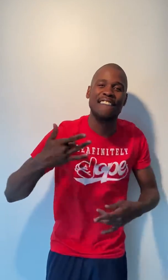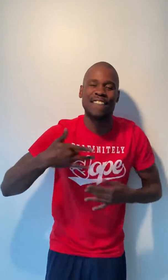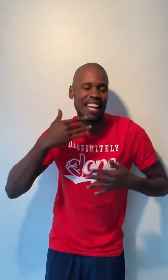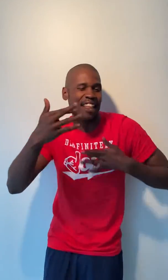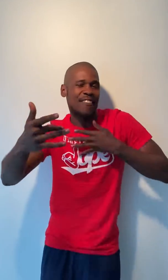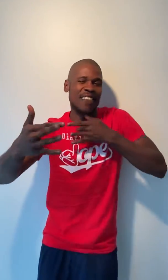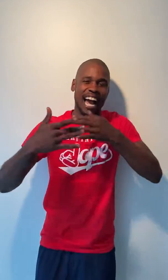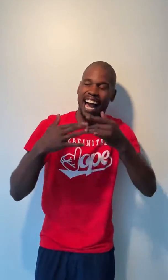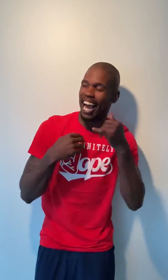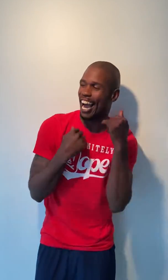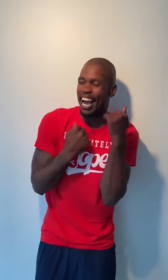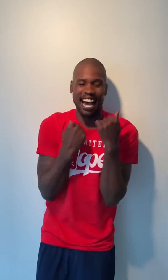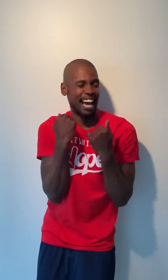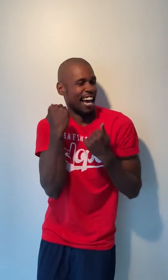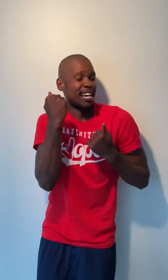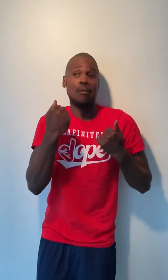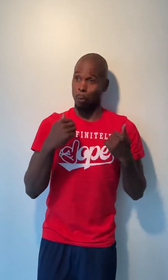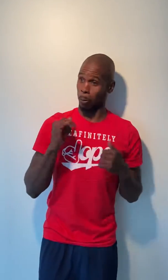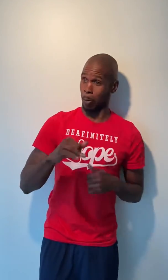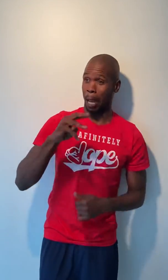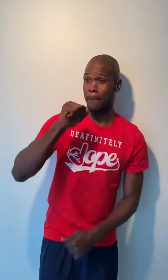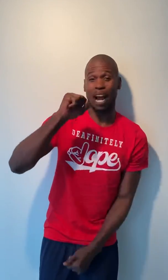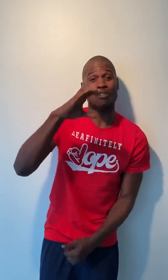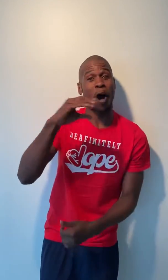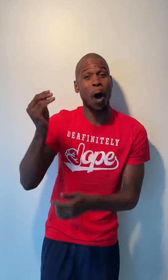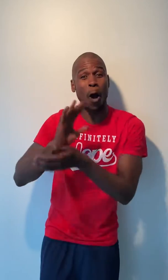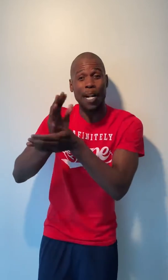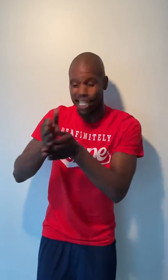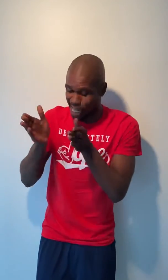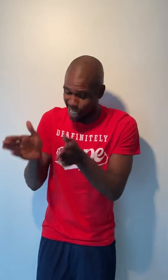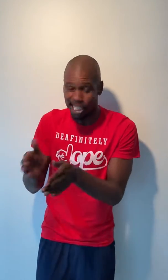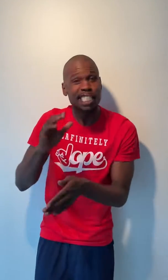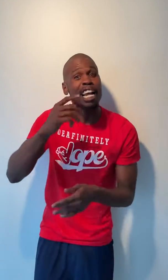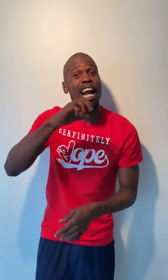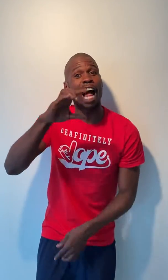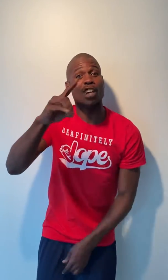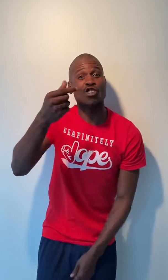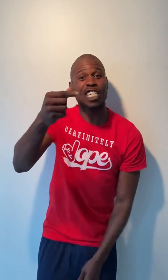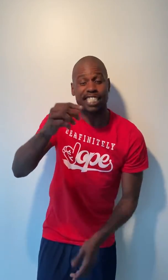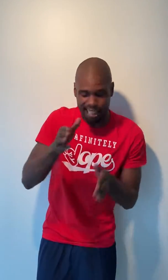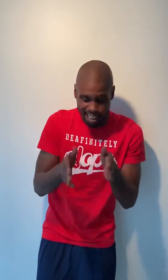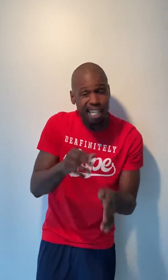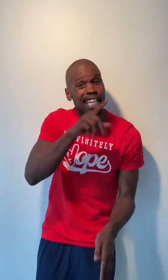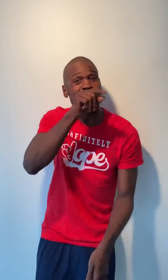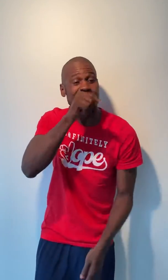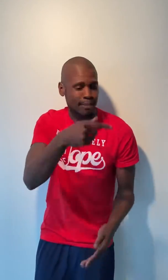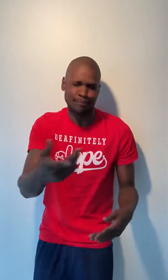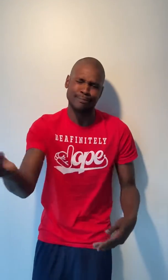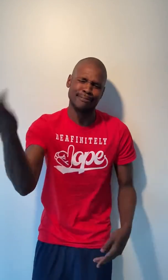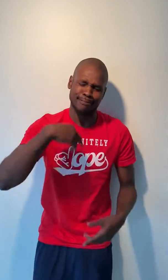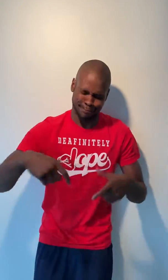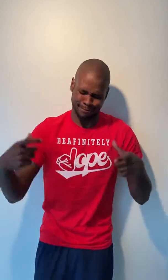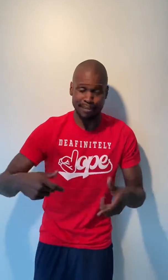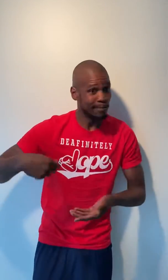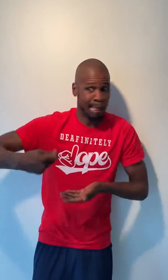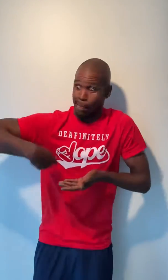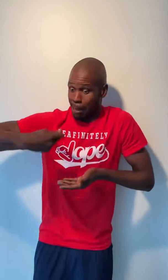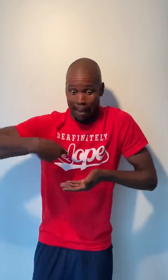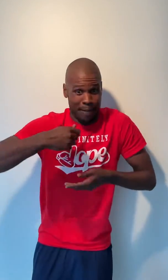feel the vibe, we get macaroni and cheese, style of green, some chicken inside, can't forget